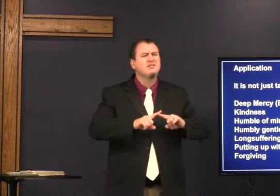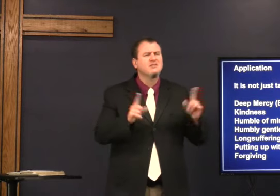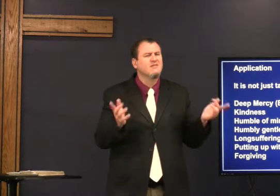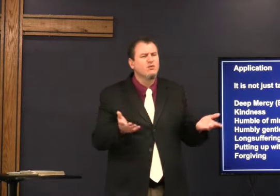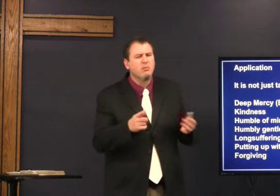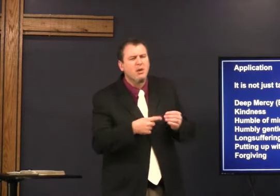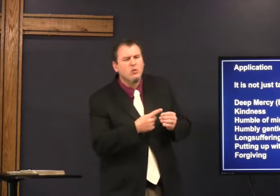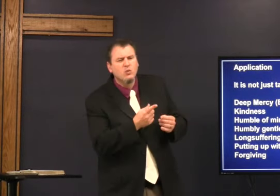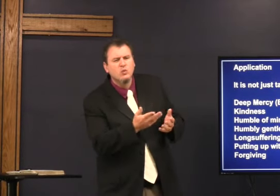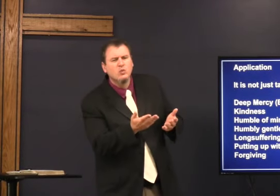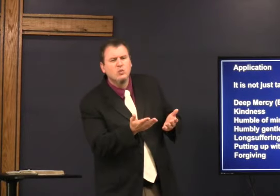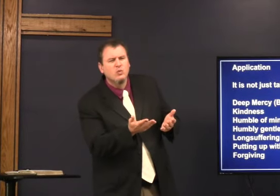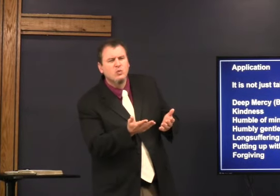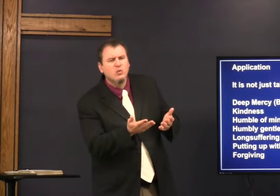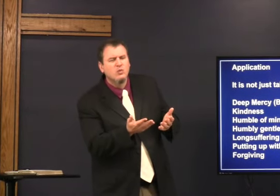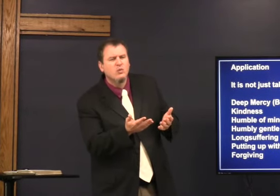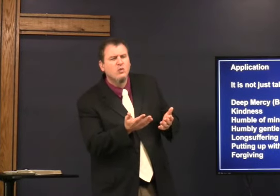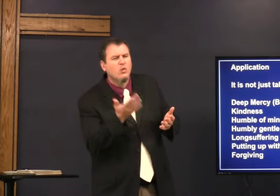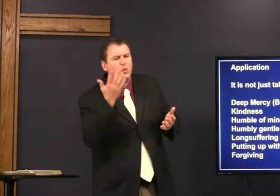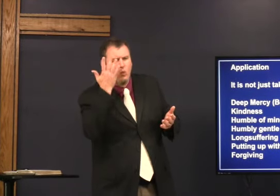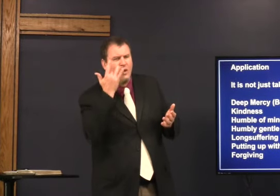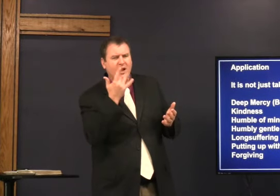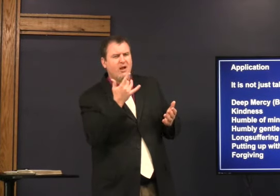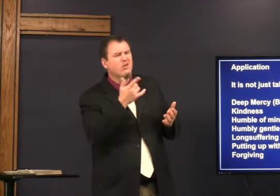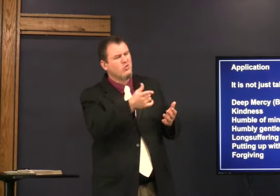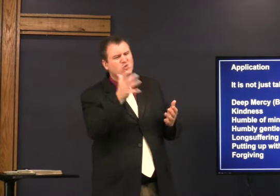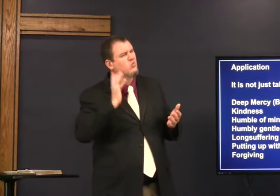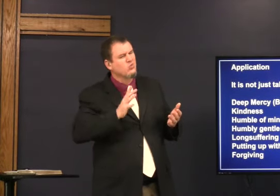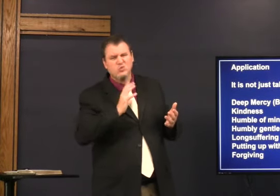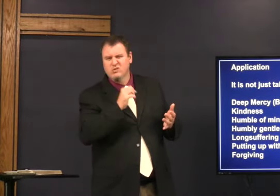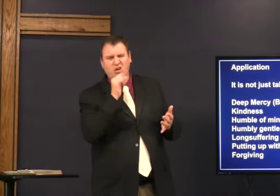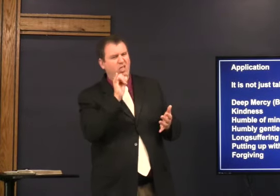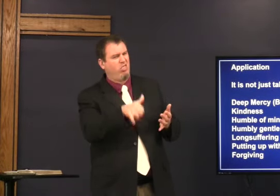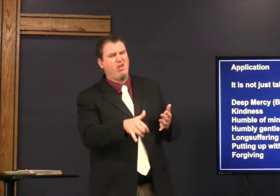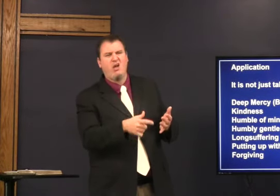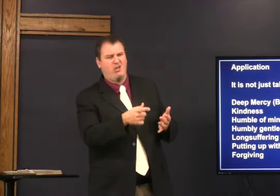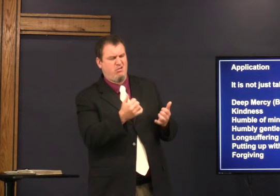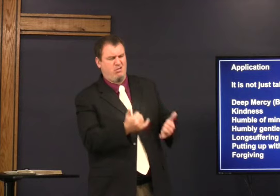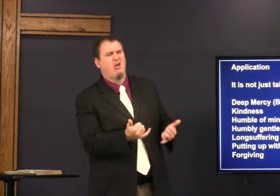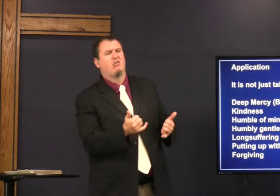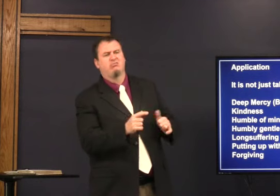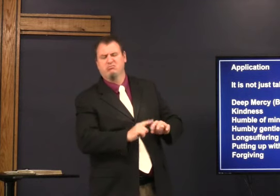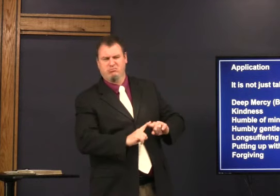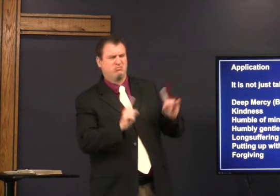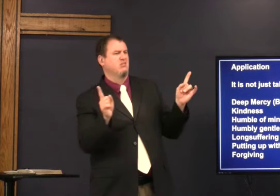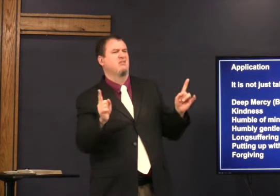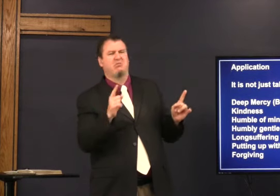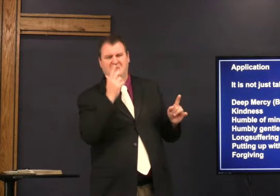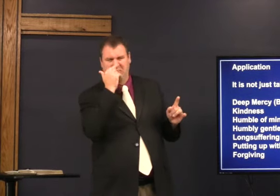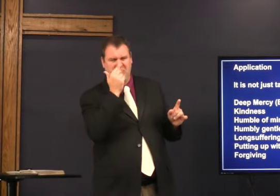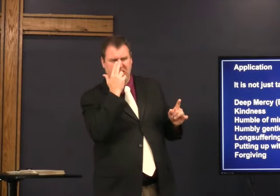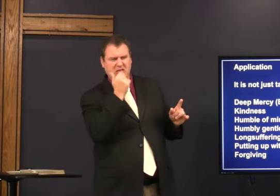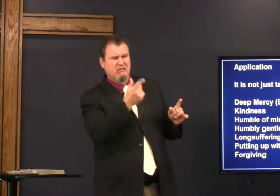what's the difference music you didn't use you like that you didn't